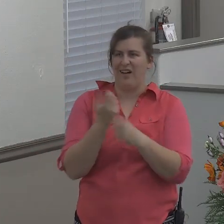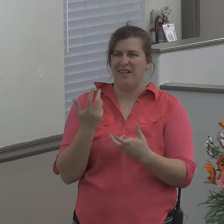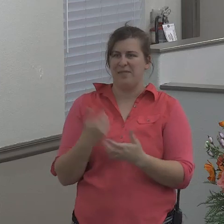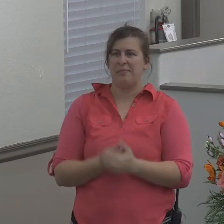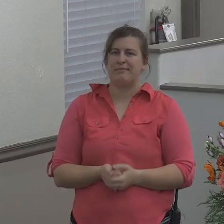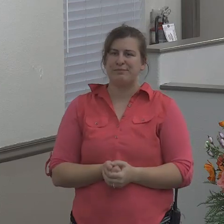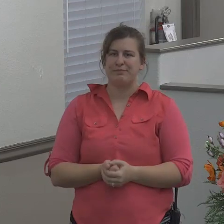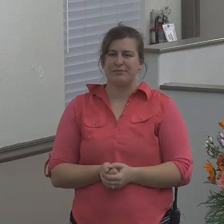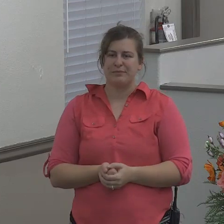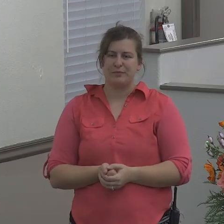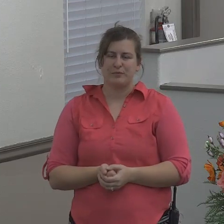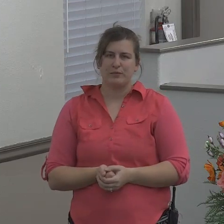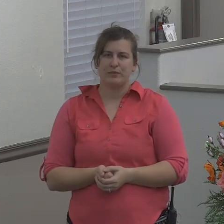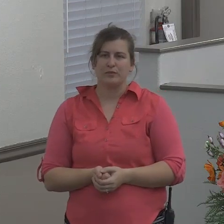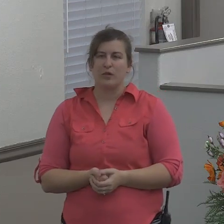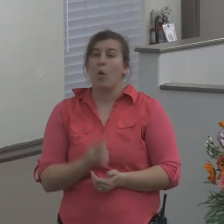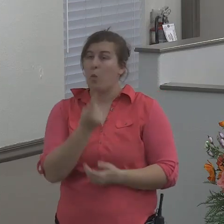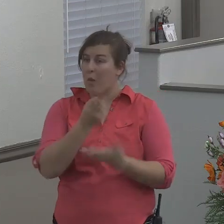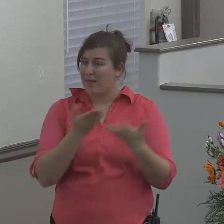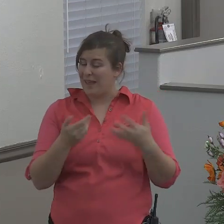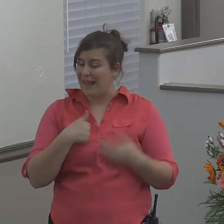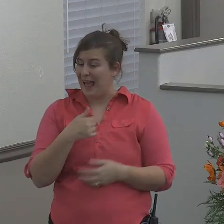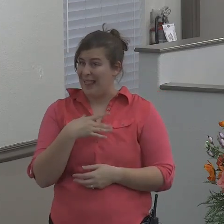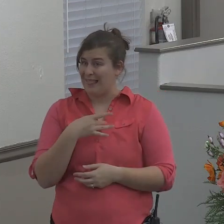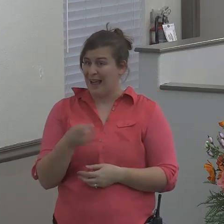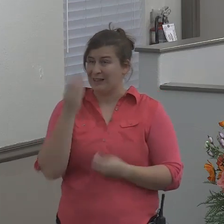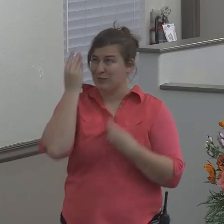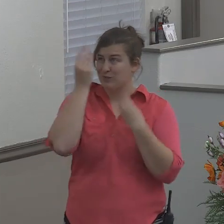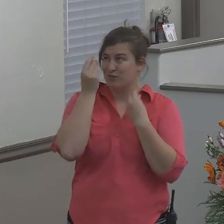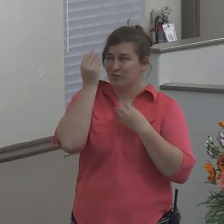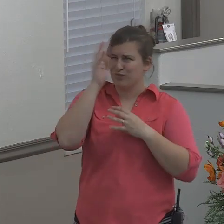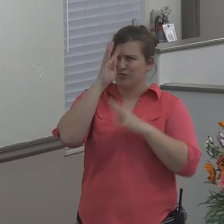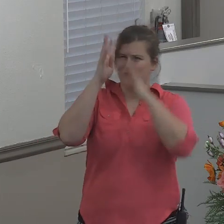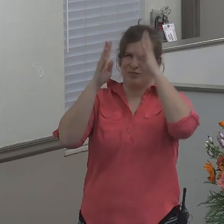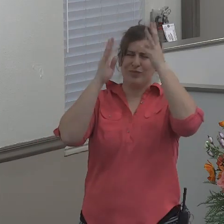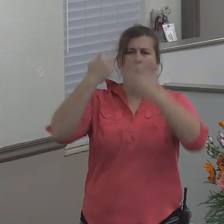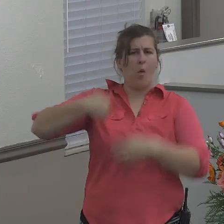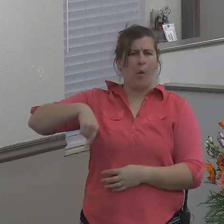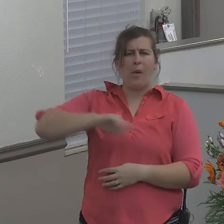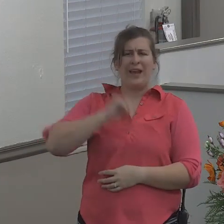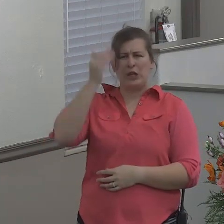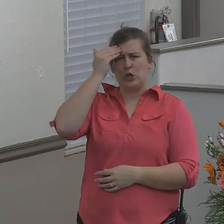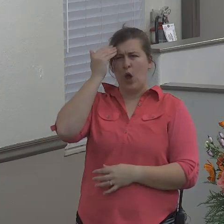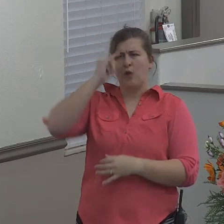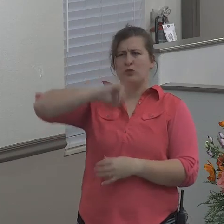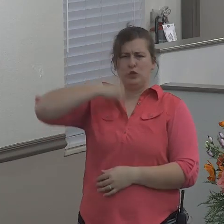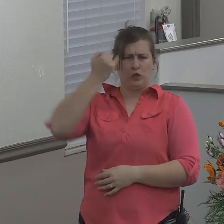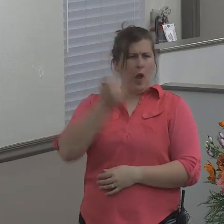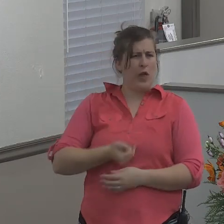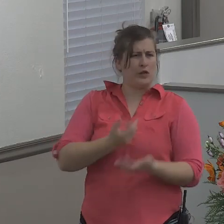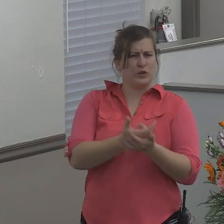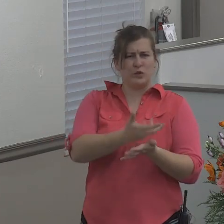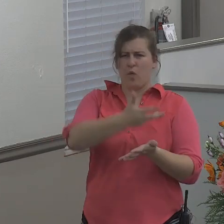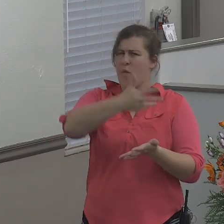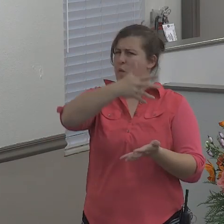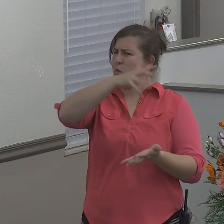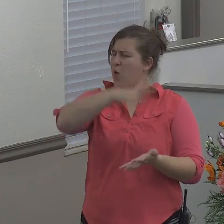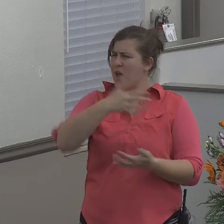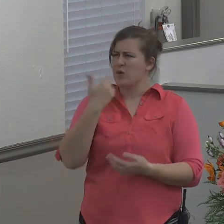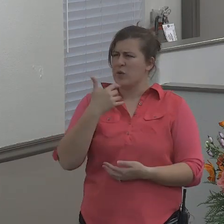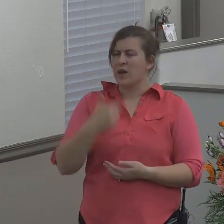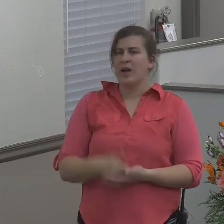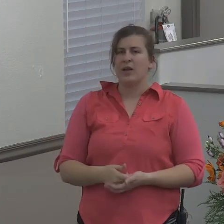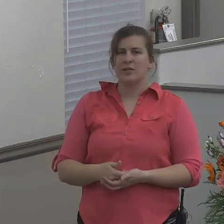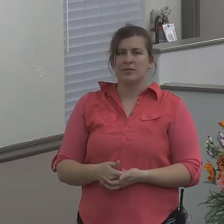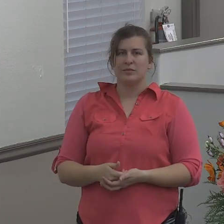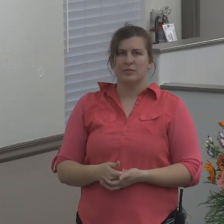One thing I like to imagine is we know Jonah was rich. So I just wonder what did Jonah's house